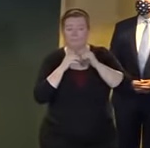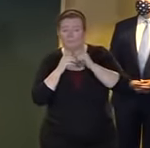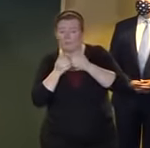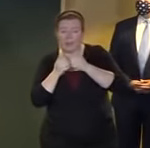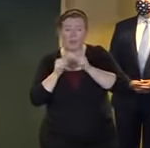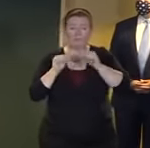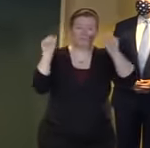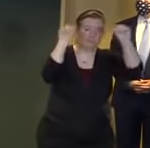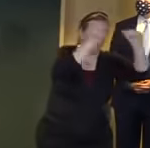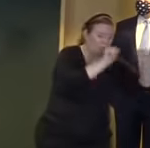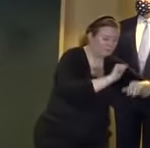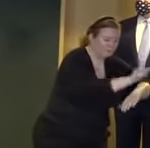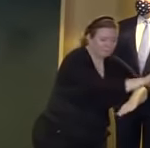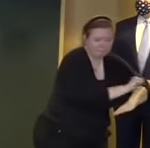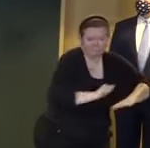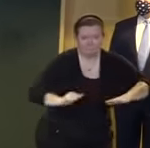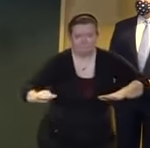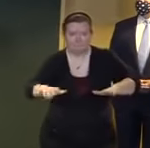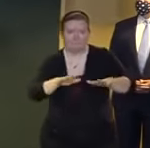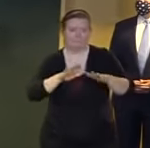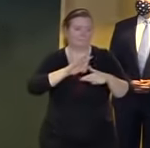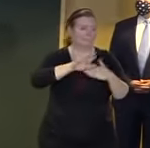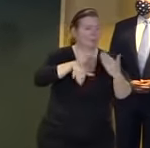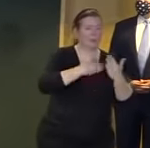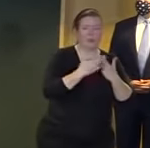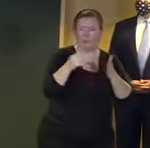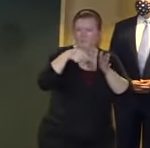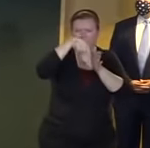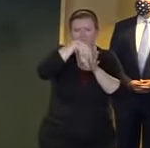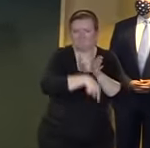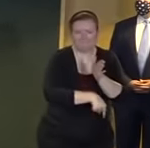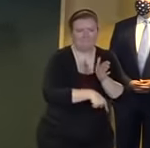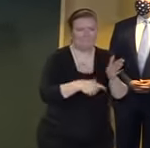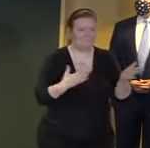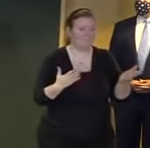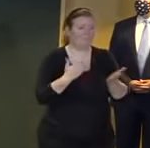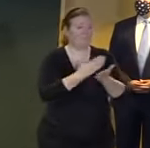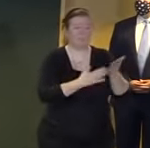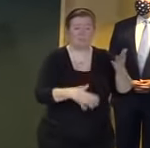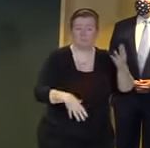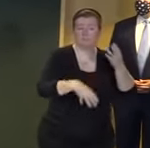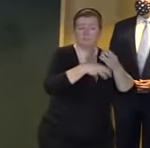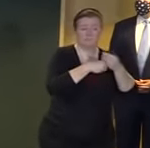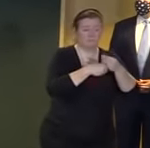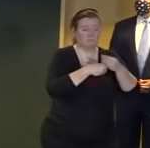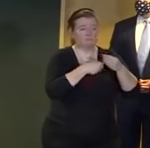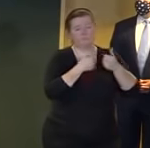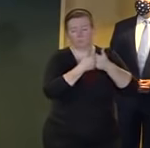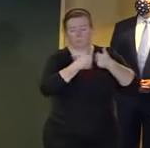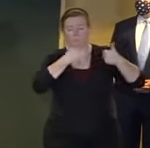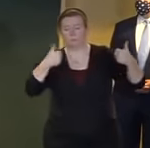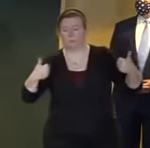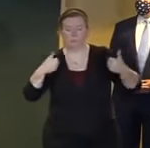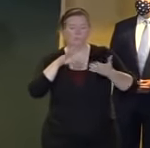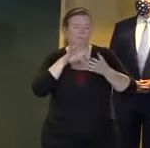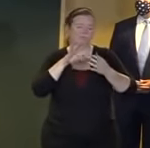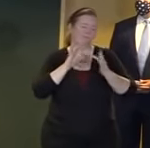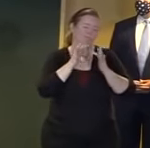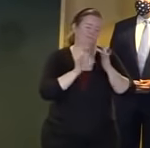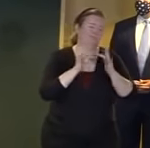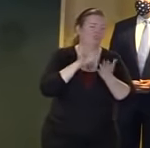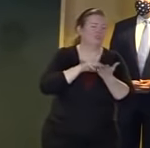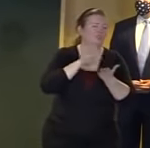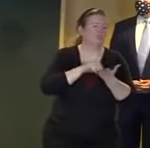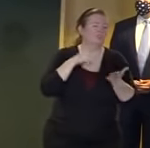uh all those pieces the remote learning piece which we're able to do because we've been we've been able to uh